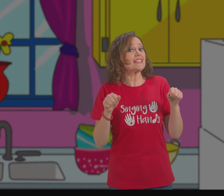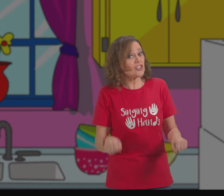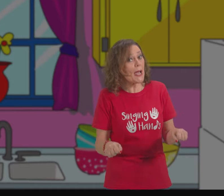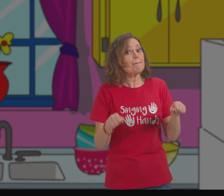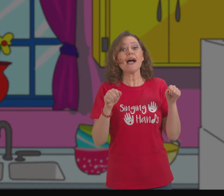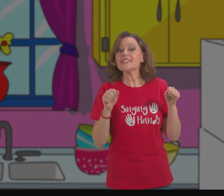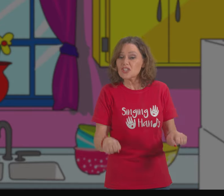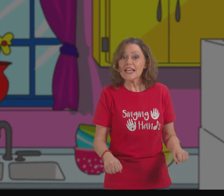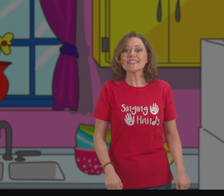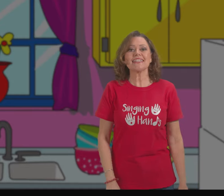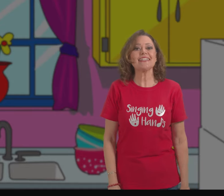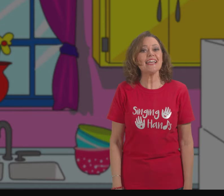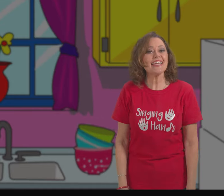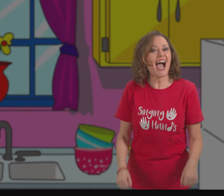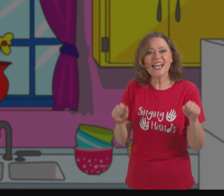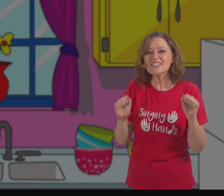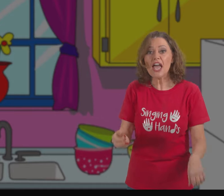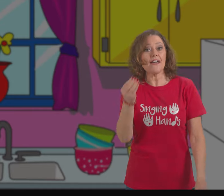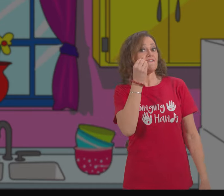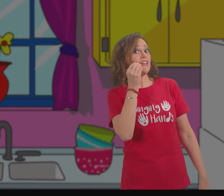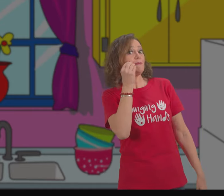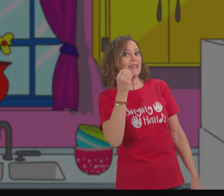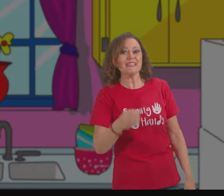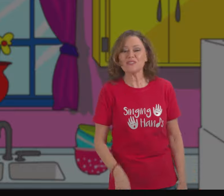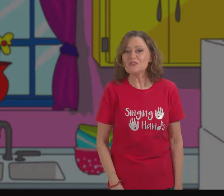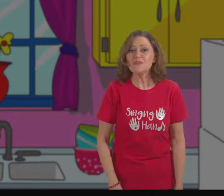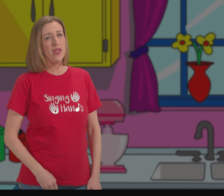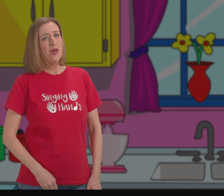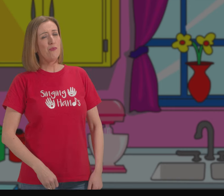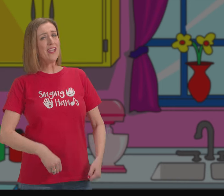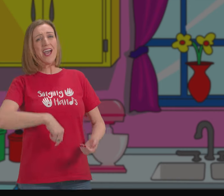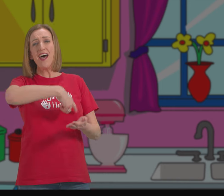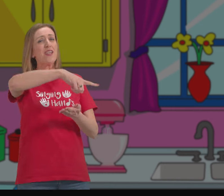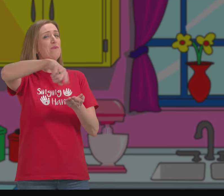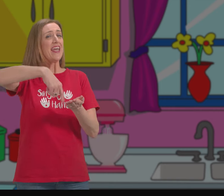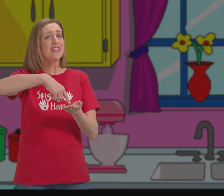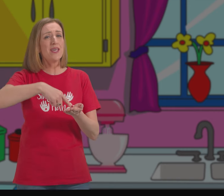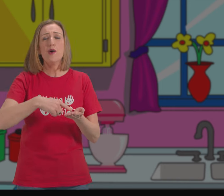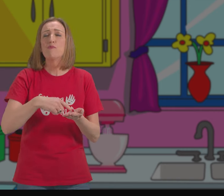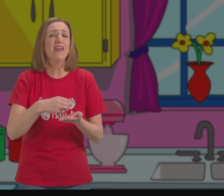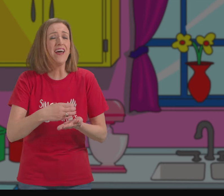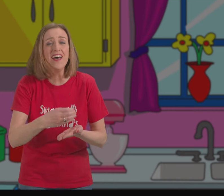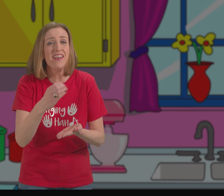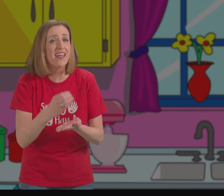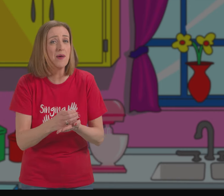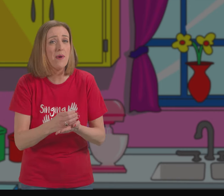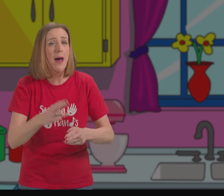big chair, my chair. Sitting in a high chair, feed me soon. Bring on a plate, bring on a cup.